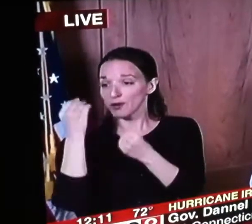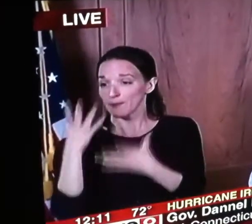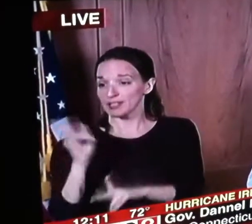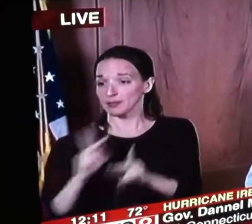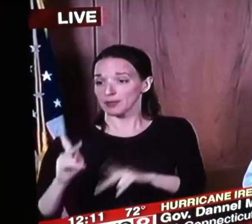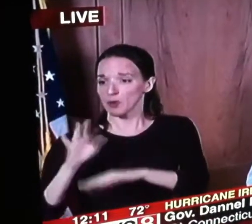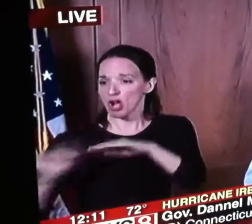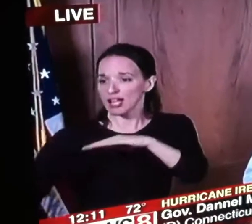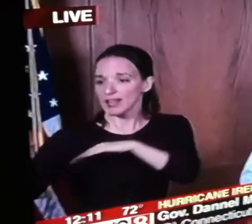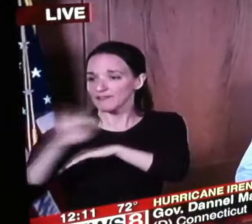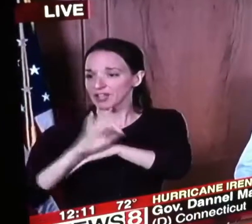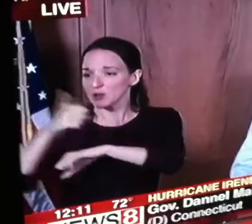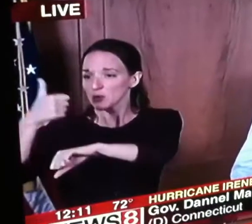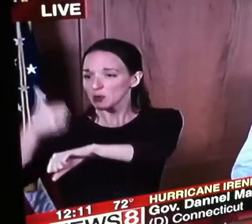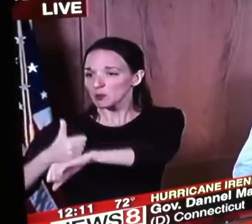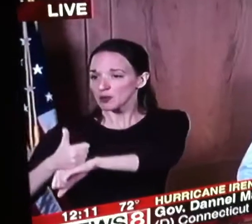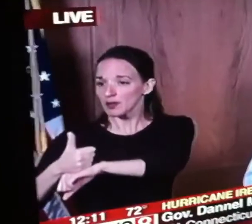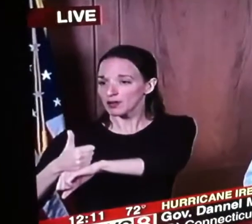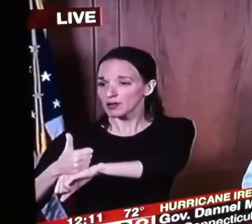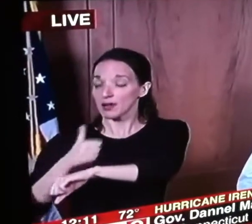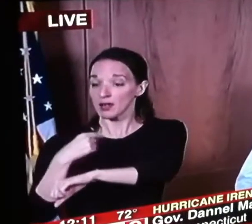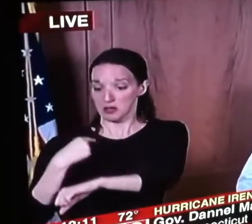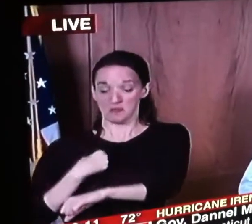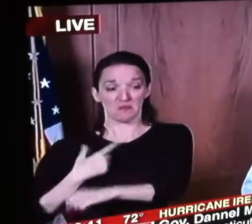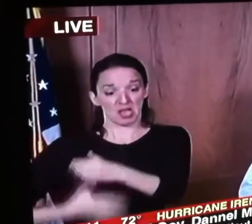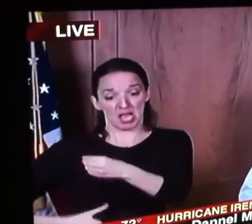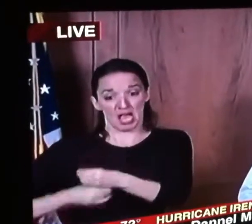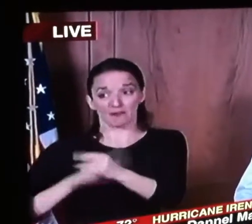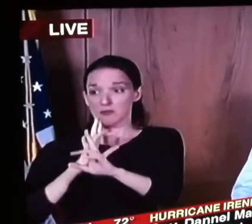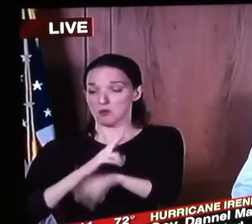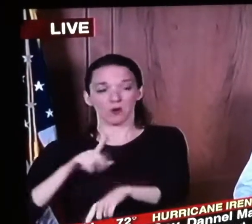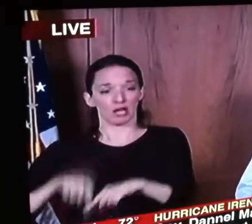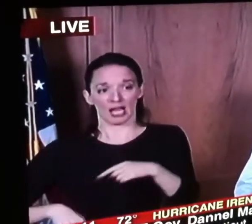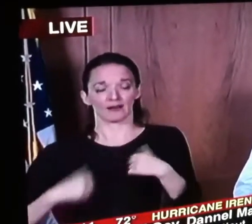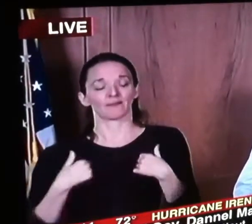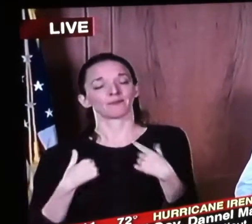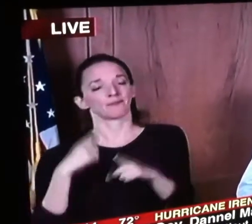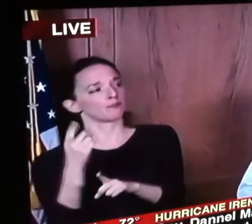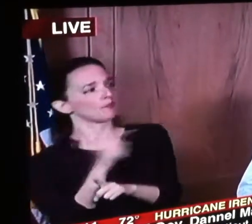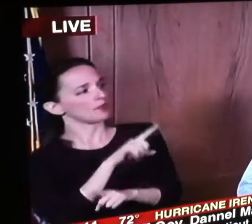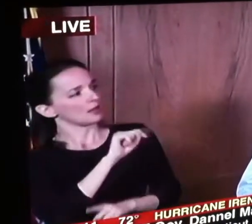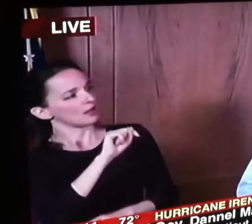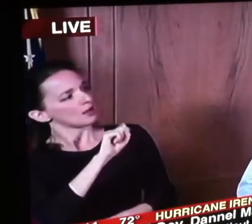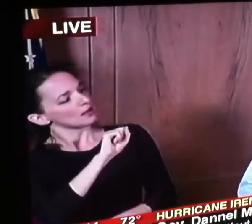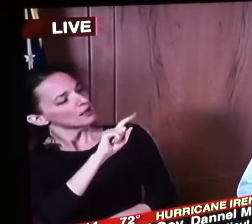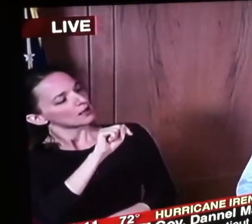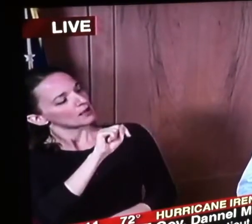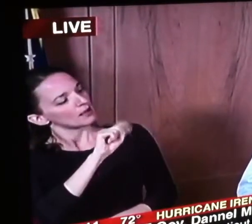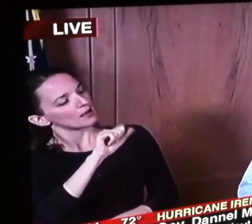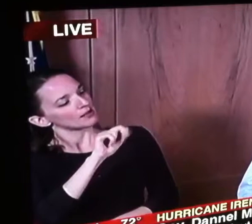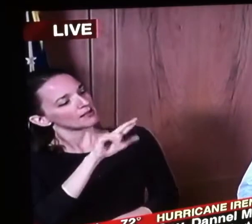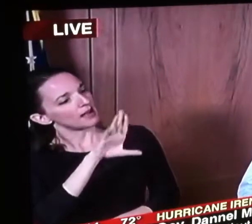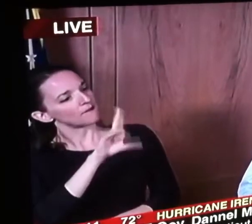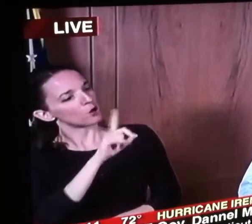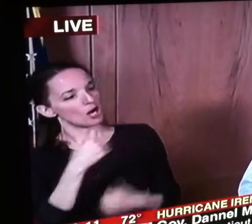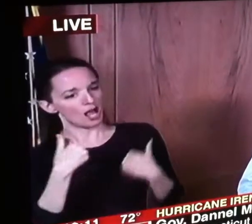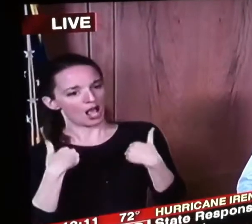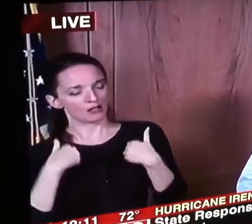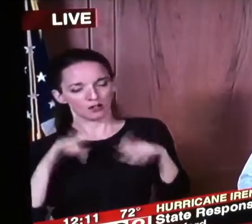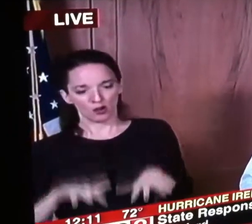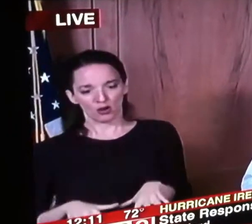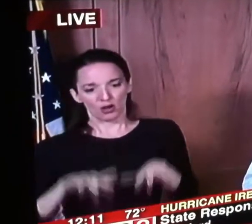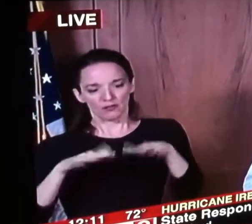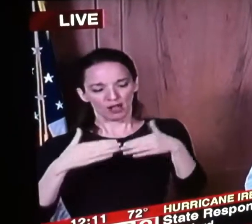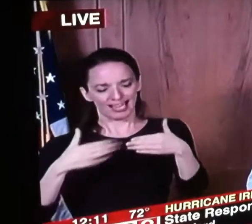don't have anything additional to report on that Stanford has a floodgate of some kind Stanford was